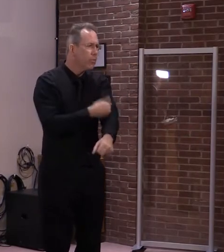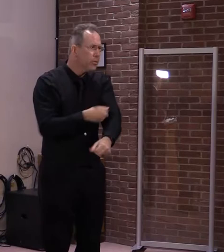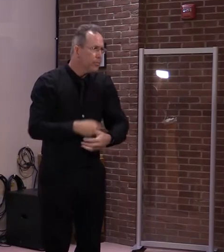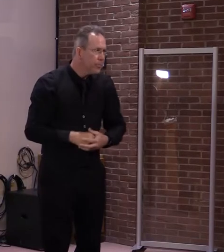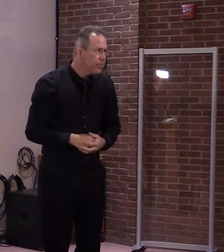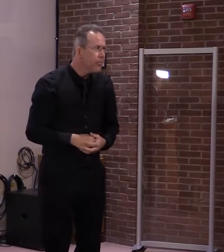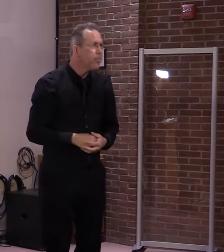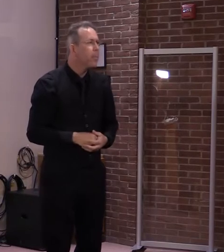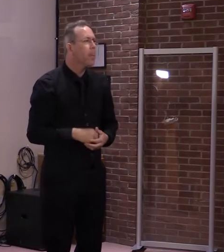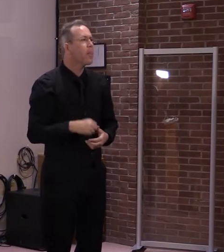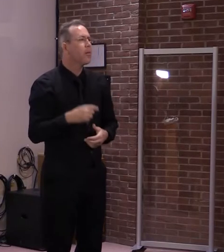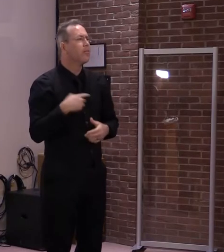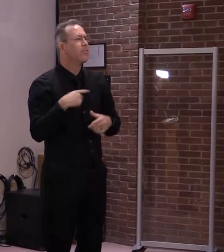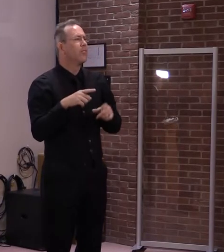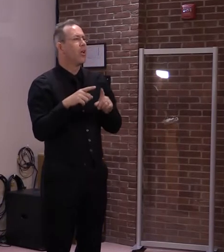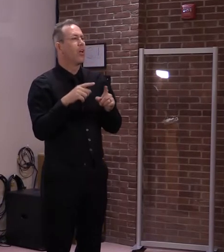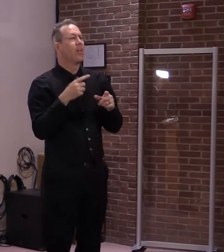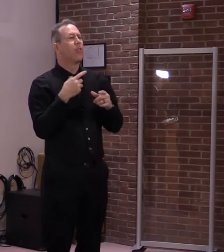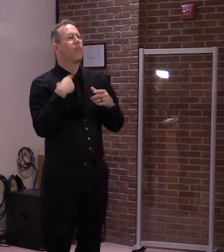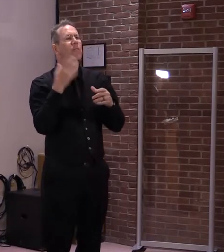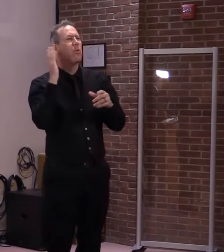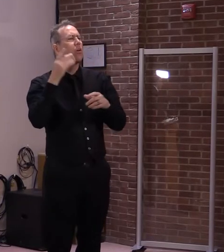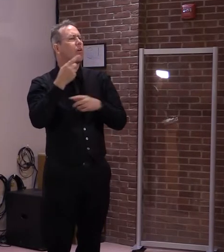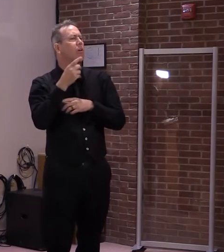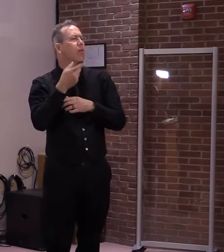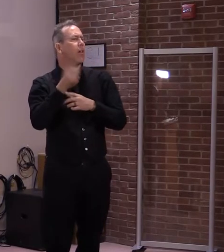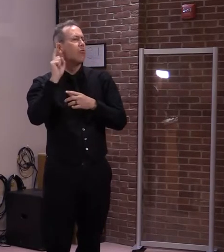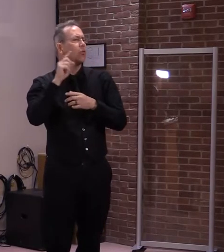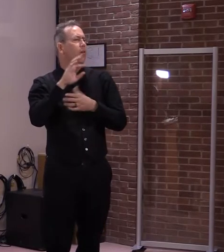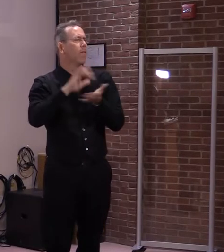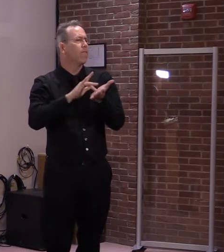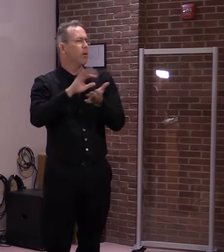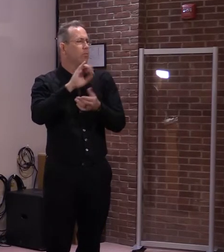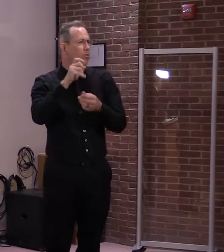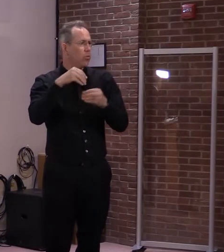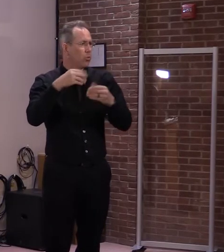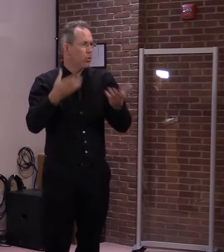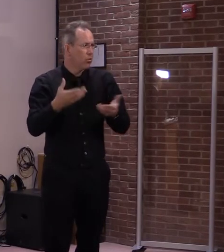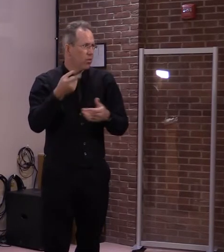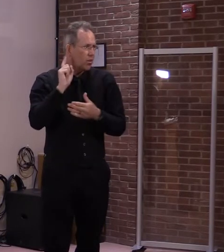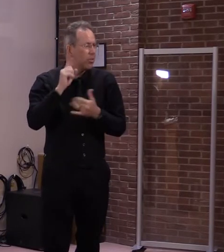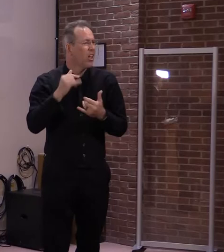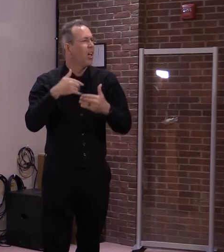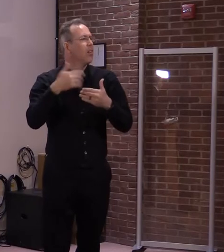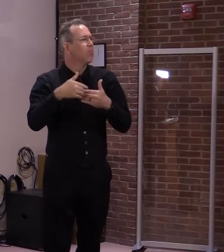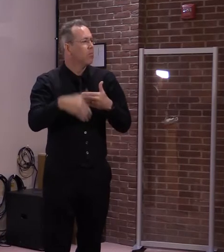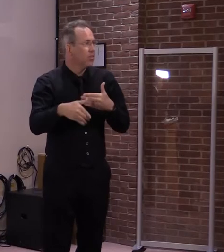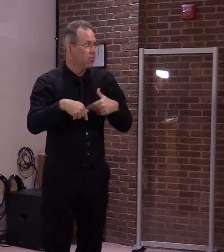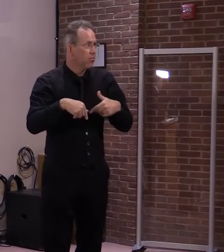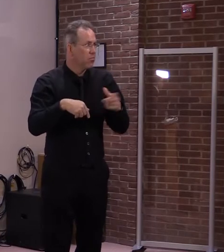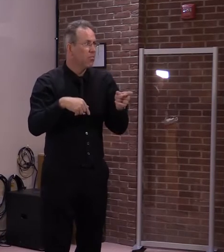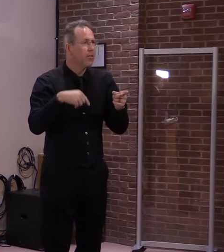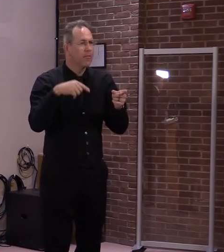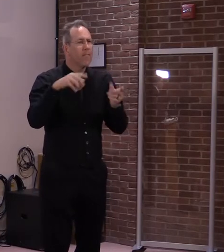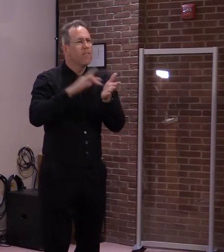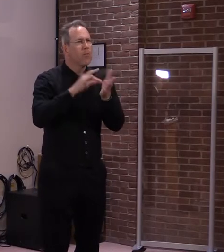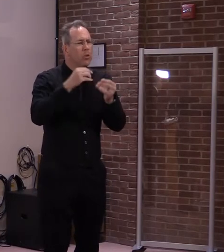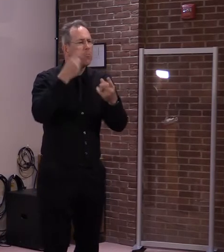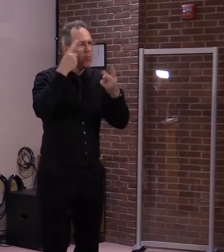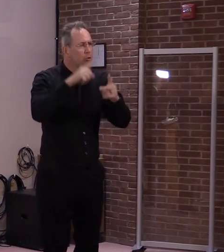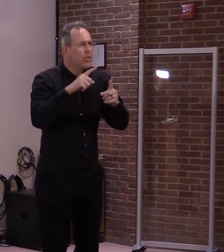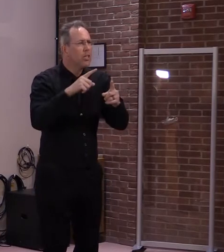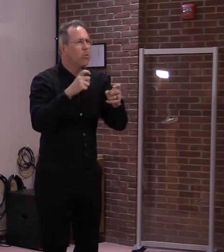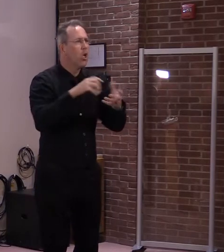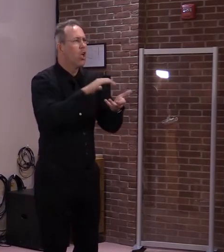week, one on one conversations, and they agreed to work with us in order to use up some of their allotment